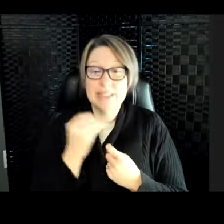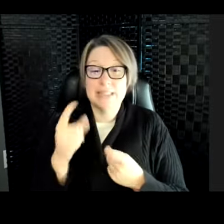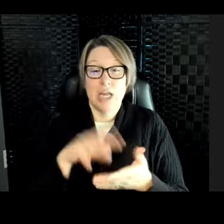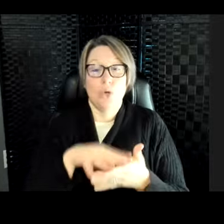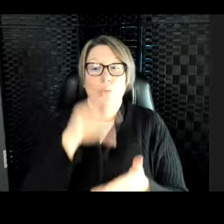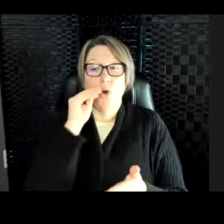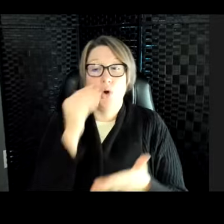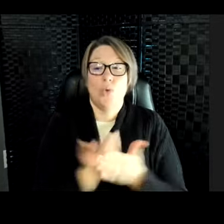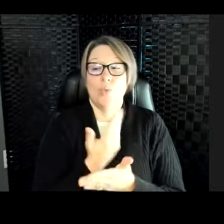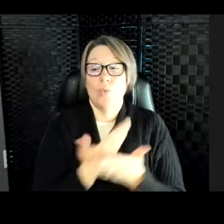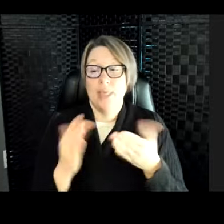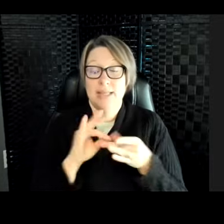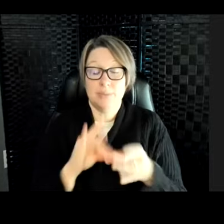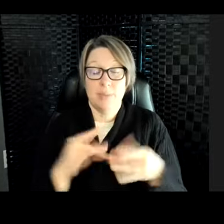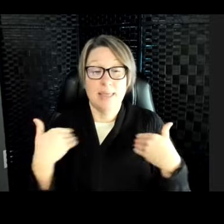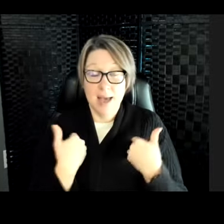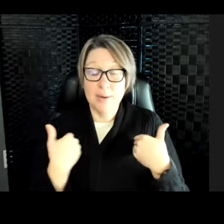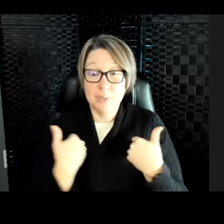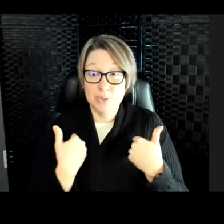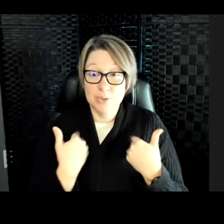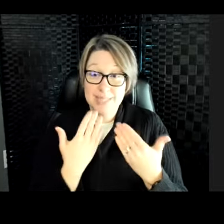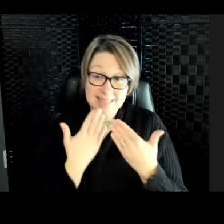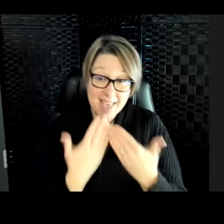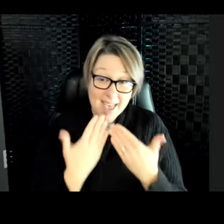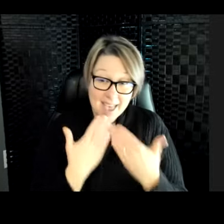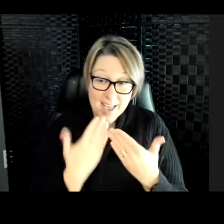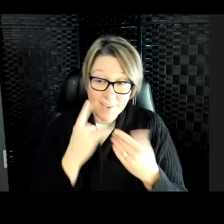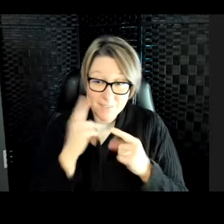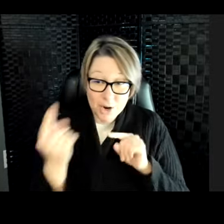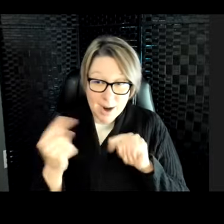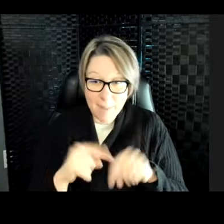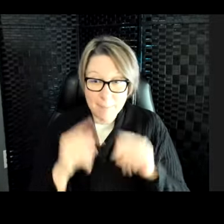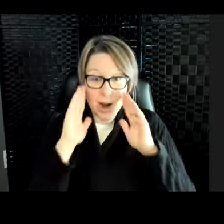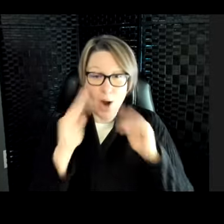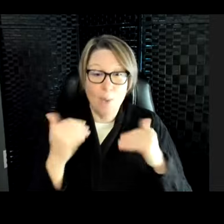about these animals. So thank you for coming, and I hope you have a great rest of the day, everyone.